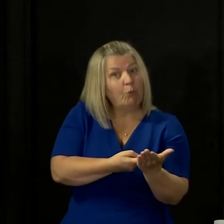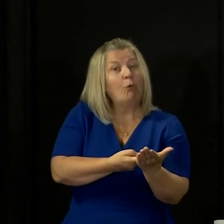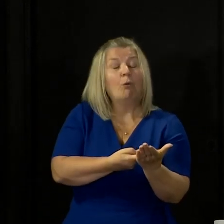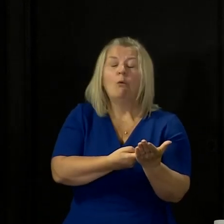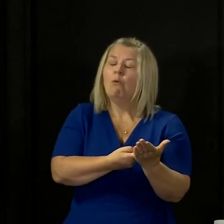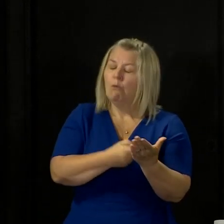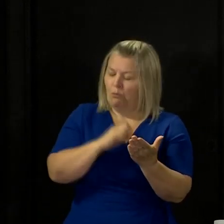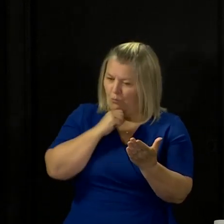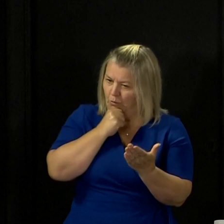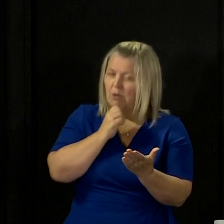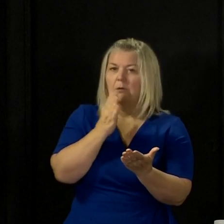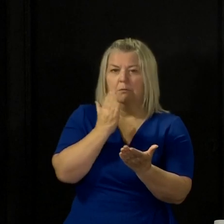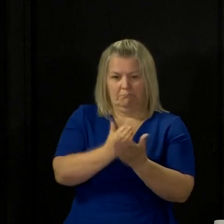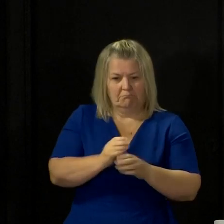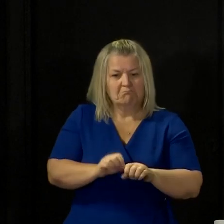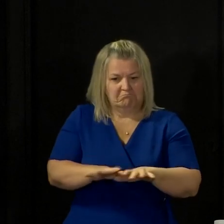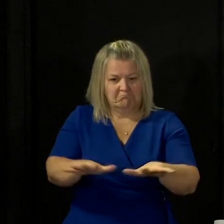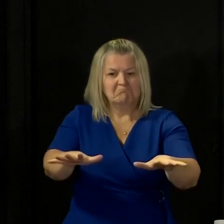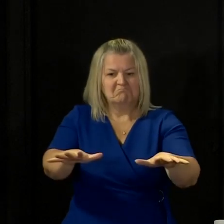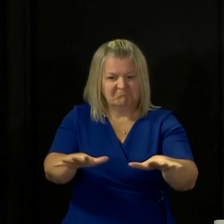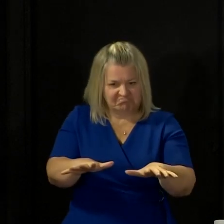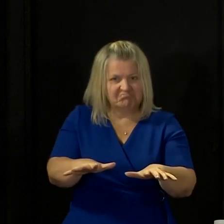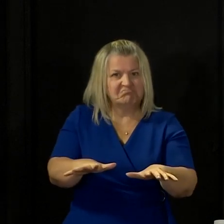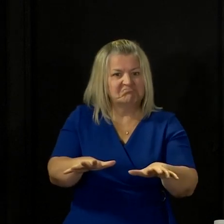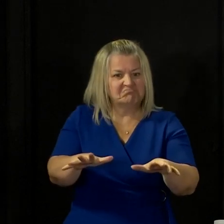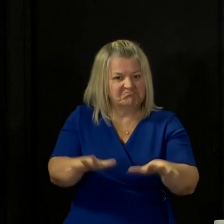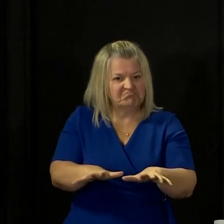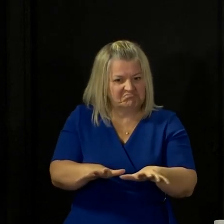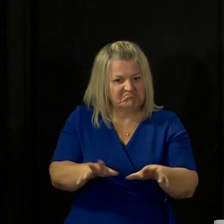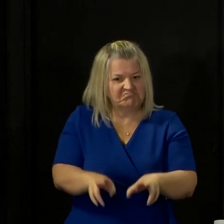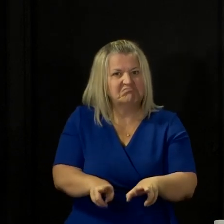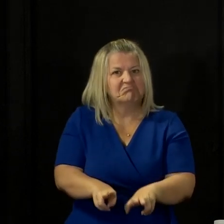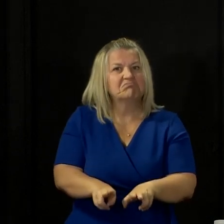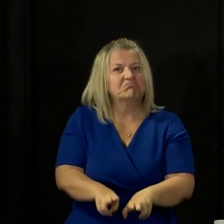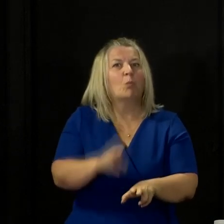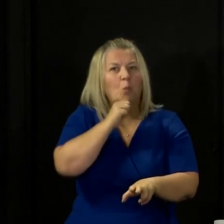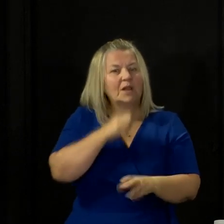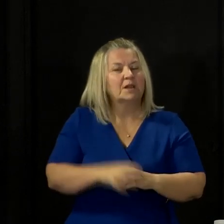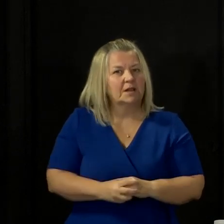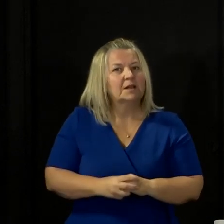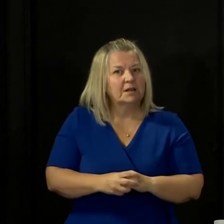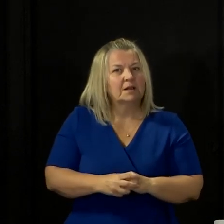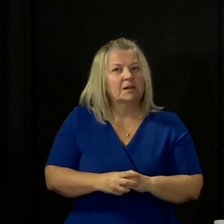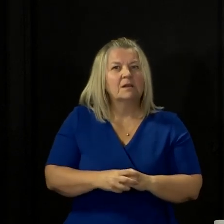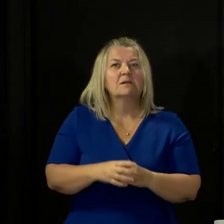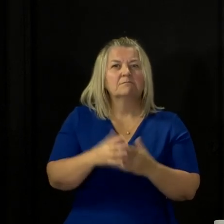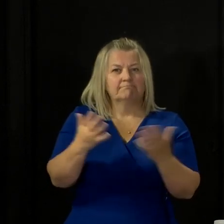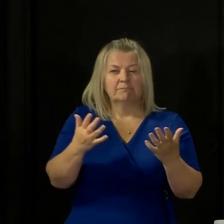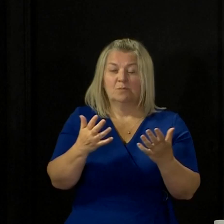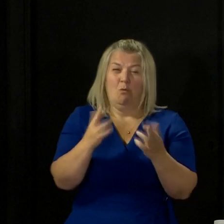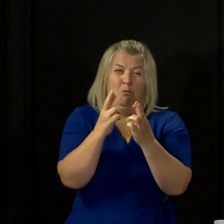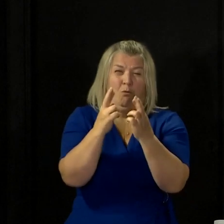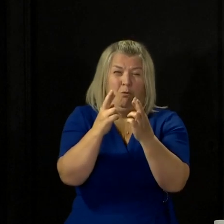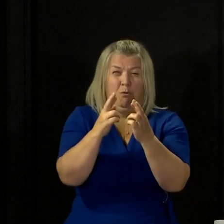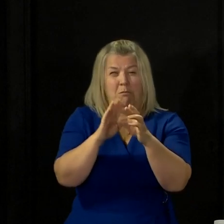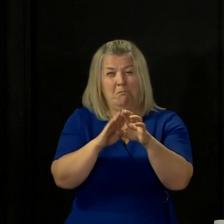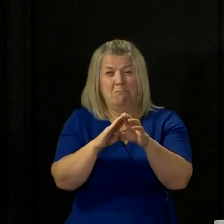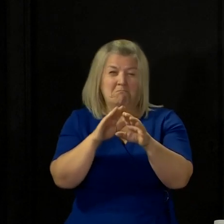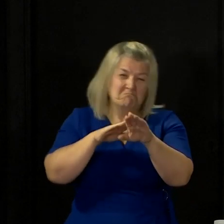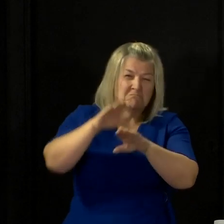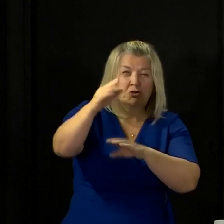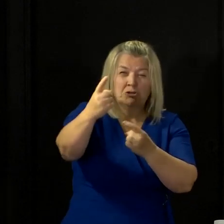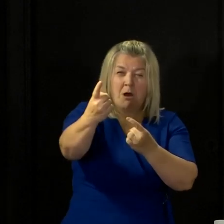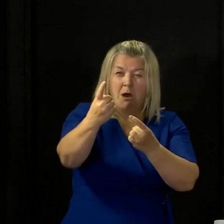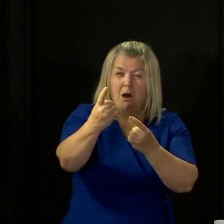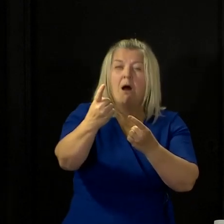slow the spread of this virus and we will save lives and we will bring forward much closer that day when all of us can begin to get